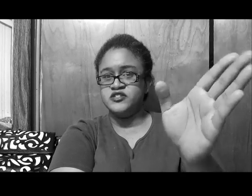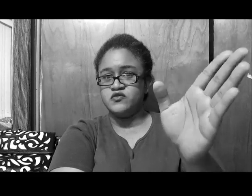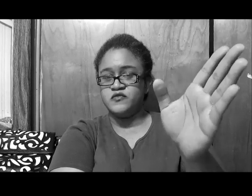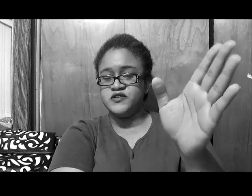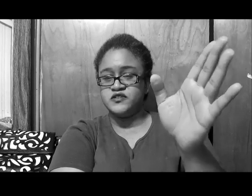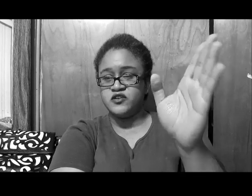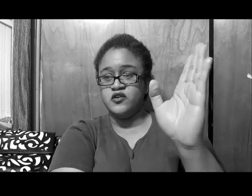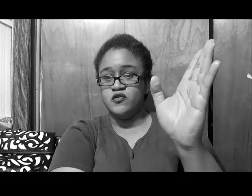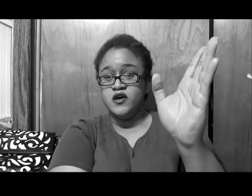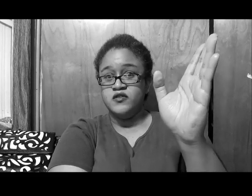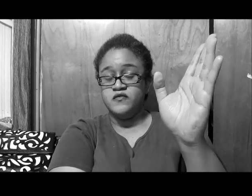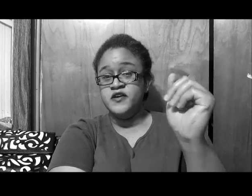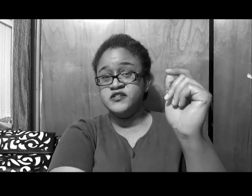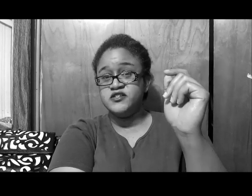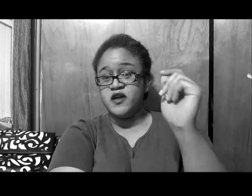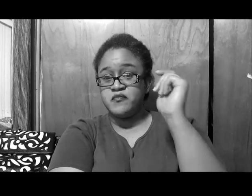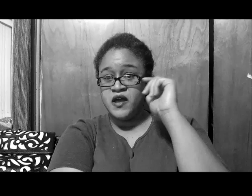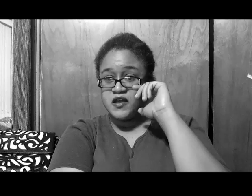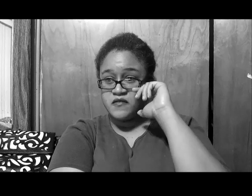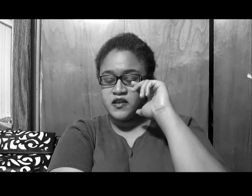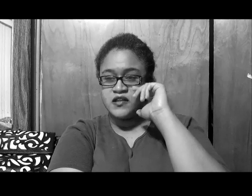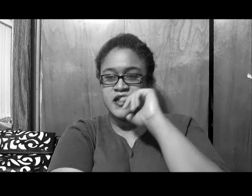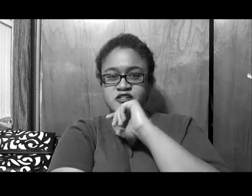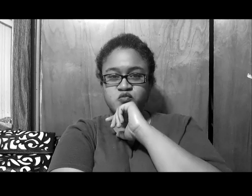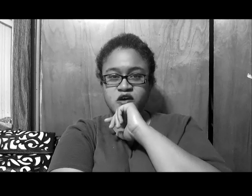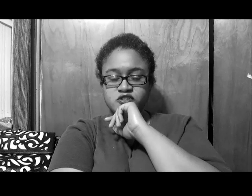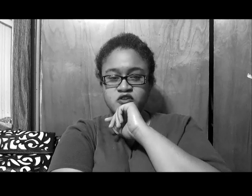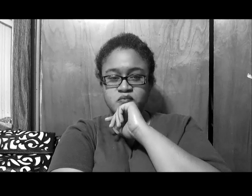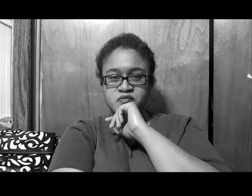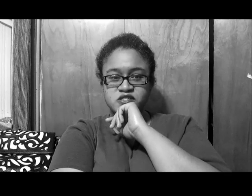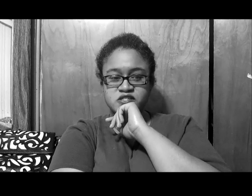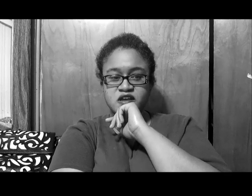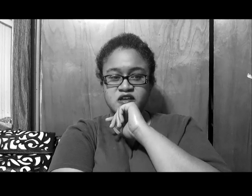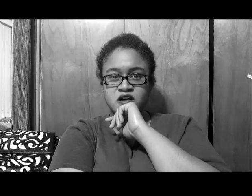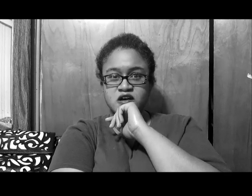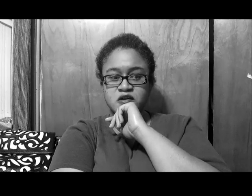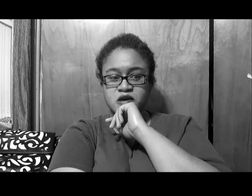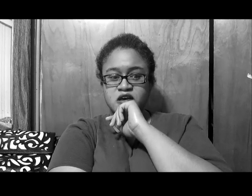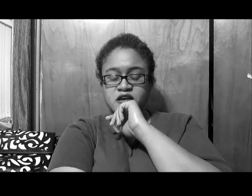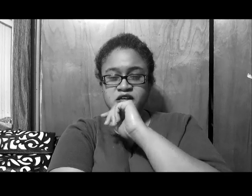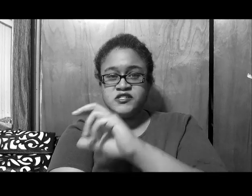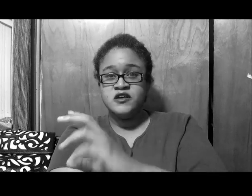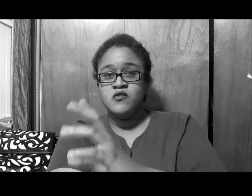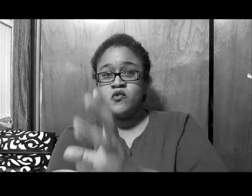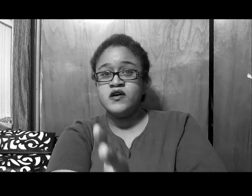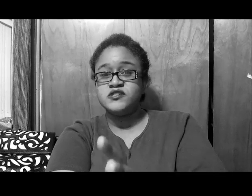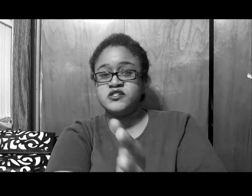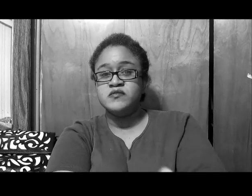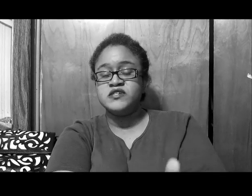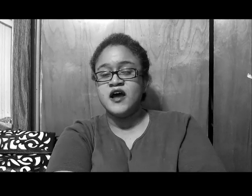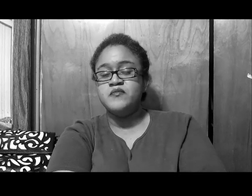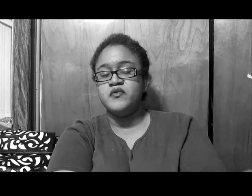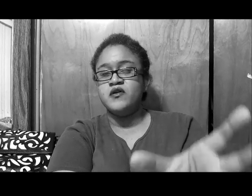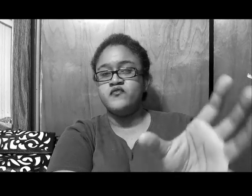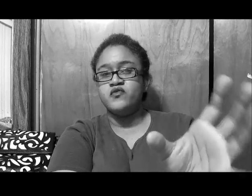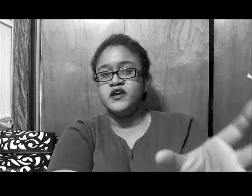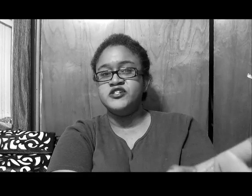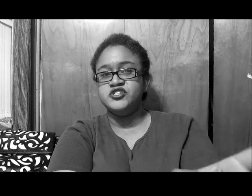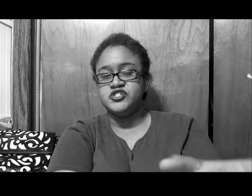with, you know, them visits, bang, bang, if you get that as well too, but I'm just saying, uh, he still wants some type of relationship